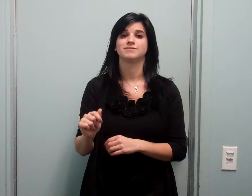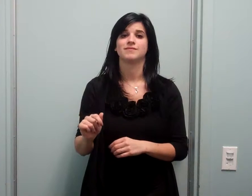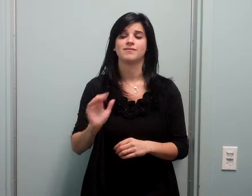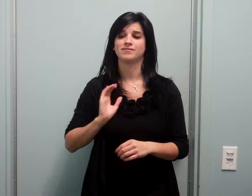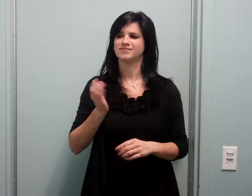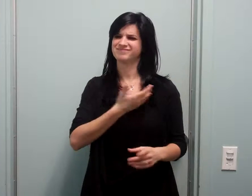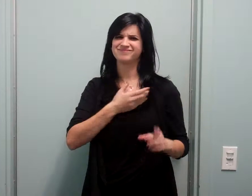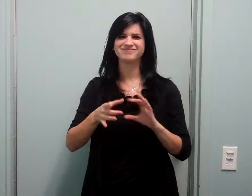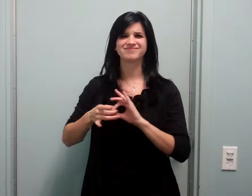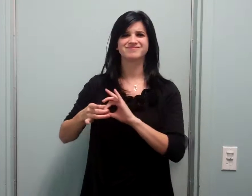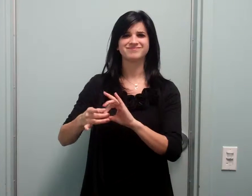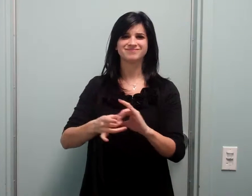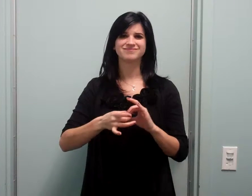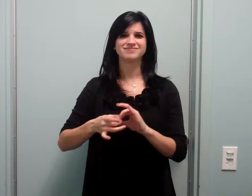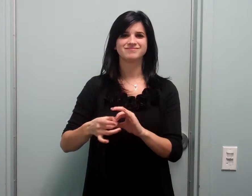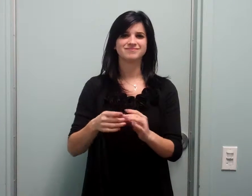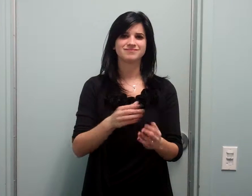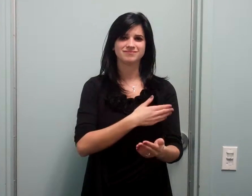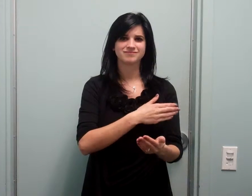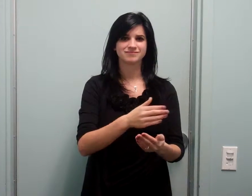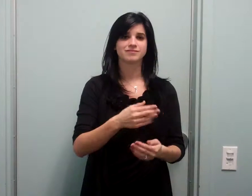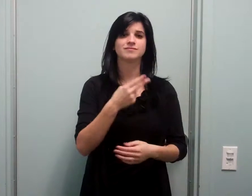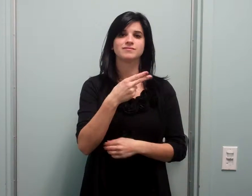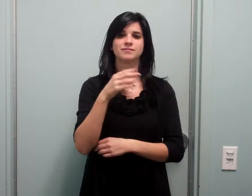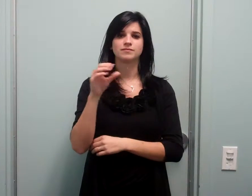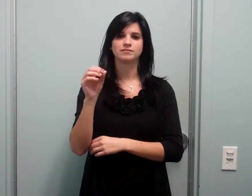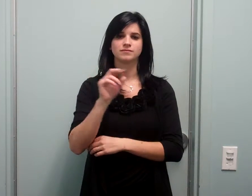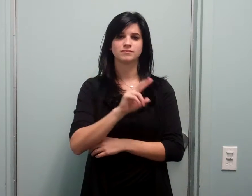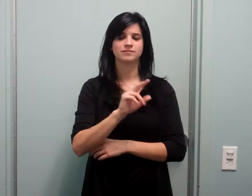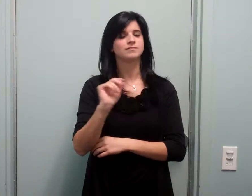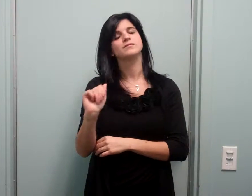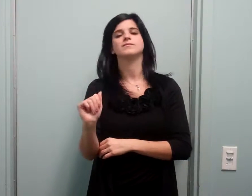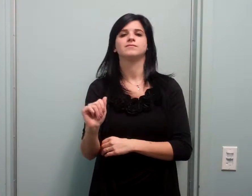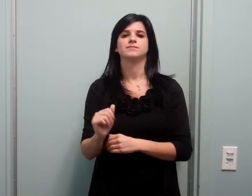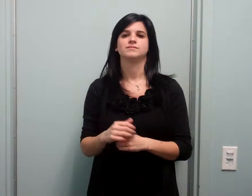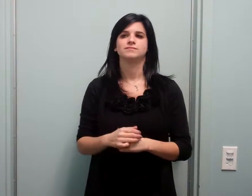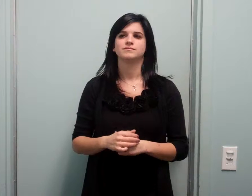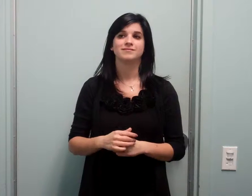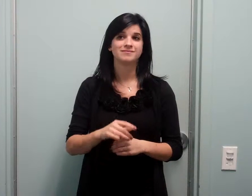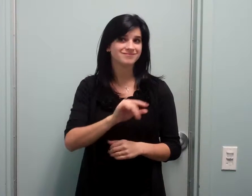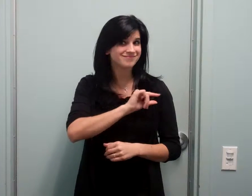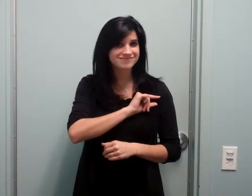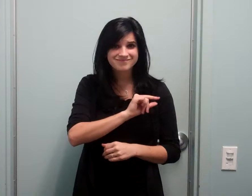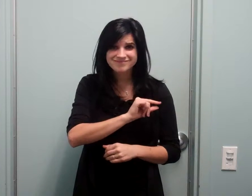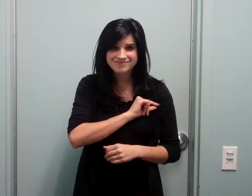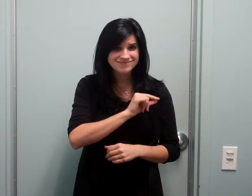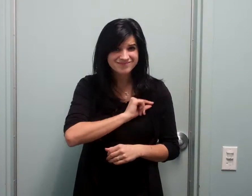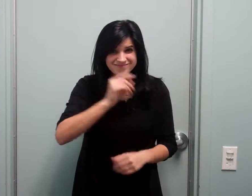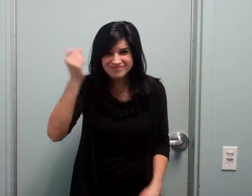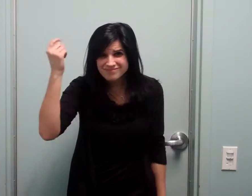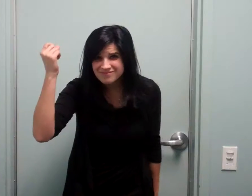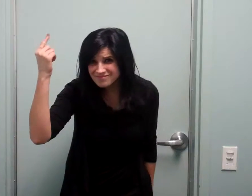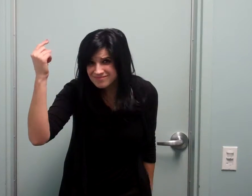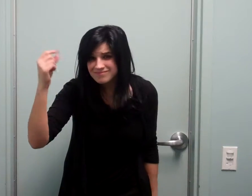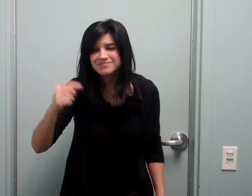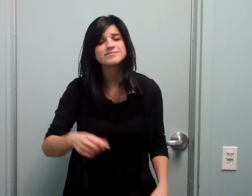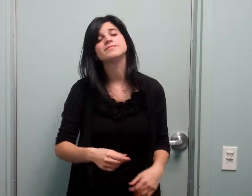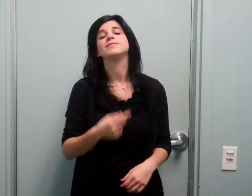get you damn in, H to the Nizzo, V to the Nizzo, not guilty, y'all got to feel me, H to the